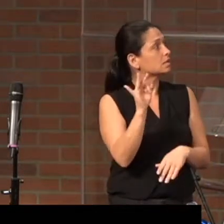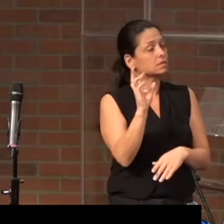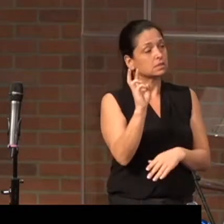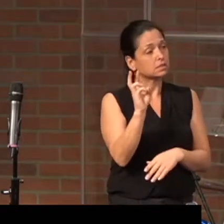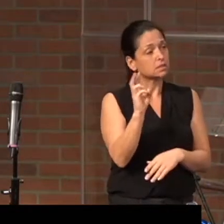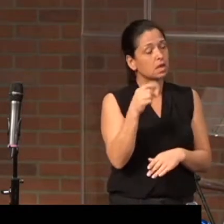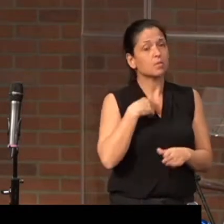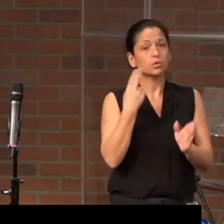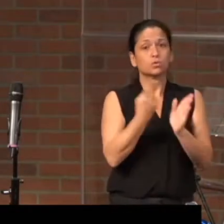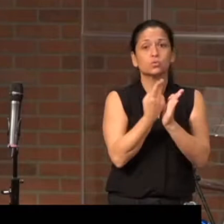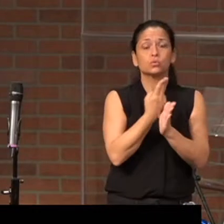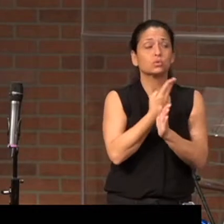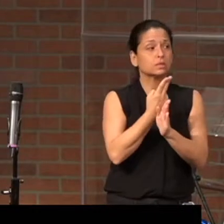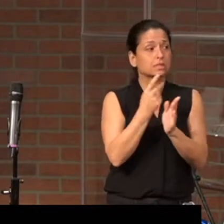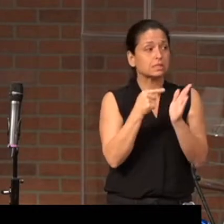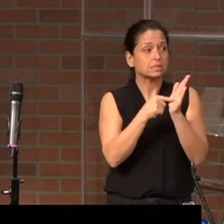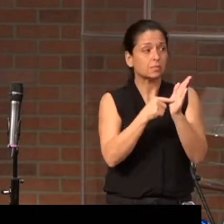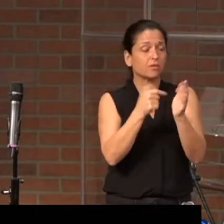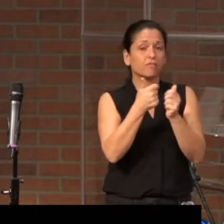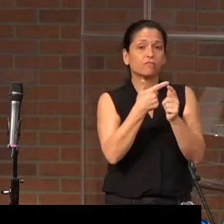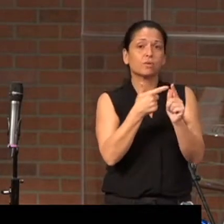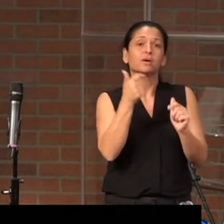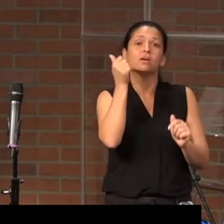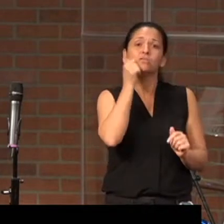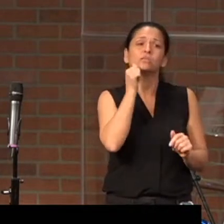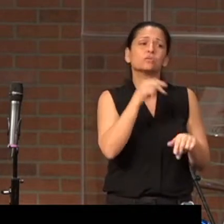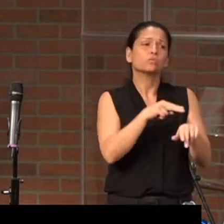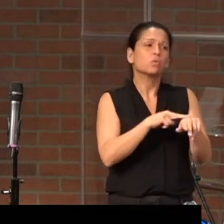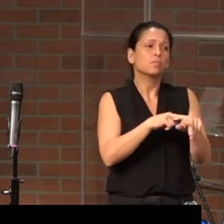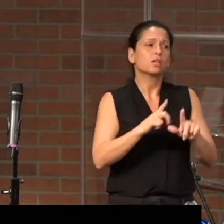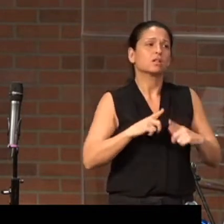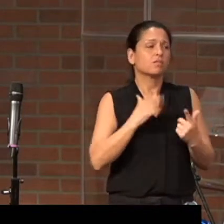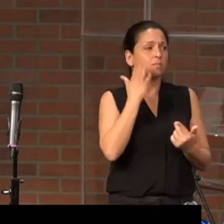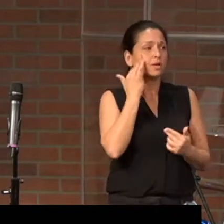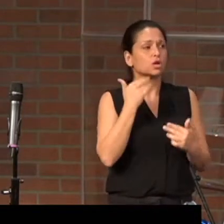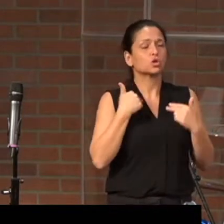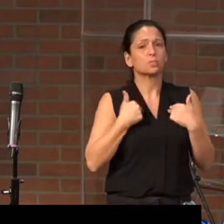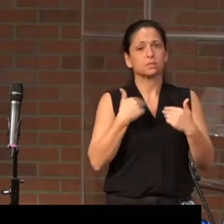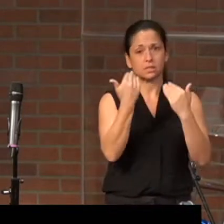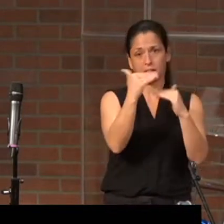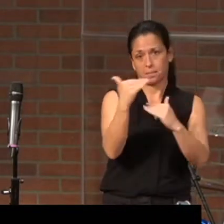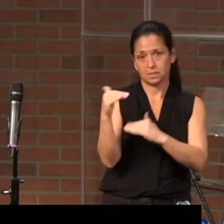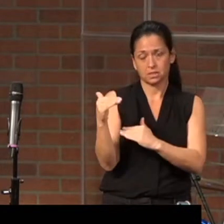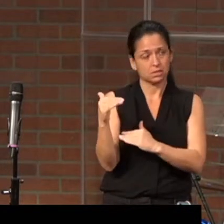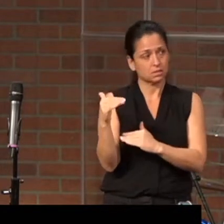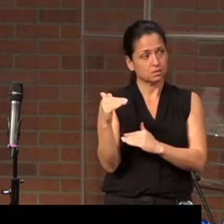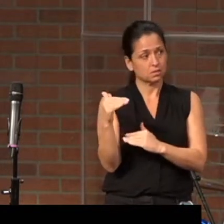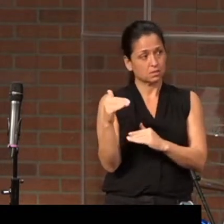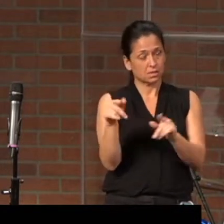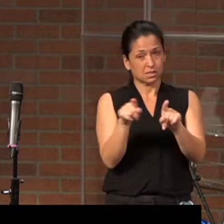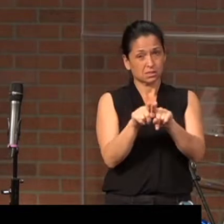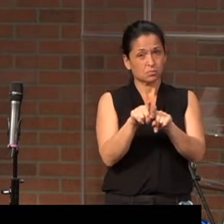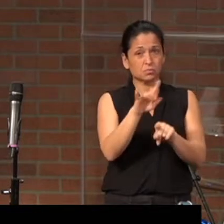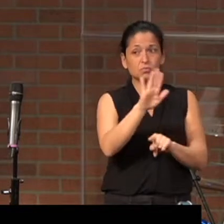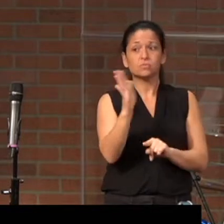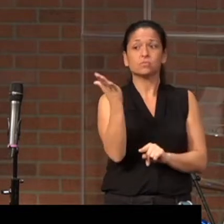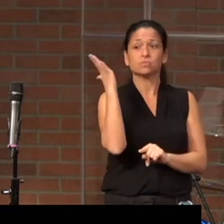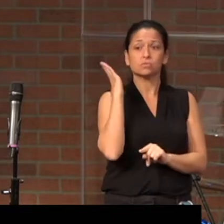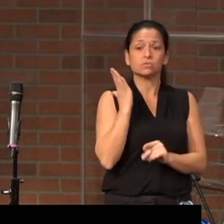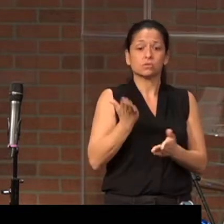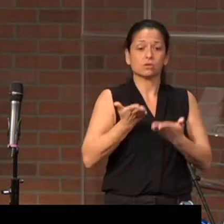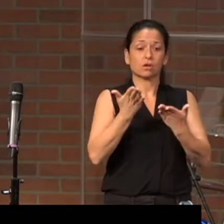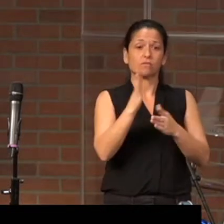example from everyday life because of your human limitations. Just as you used to offer yourselves